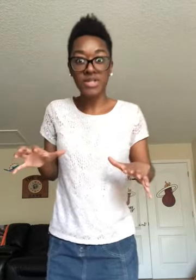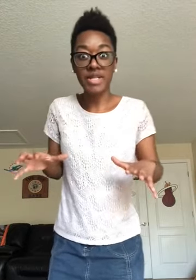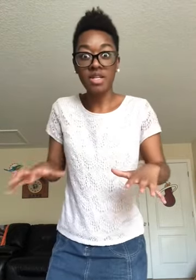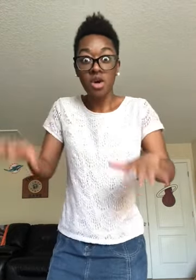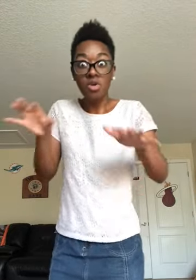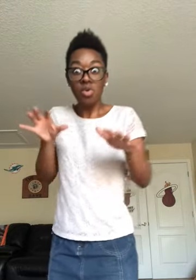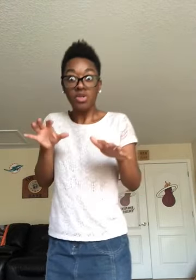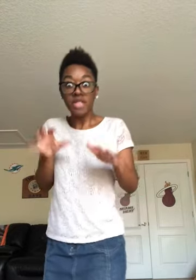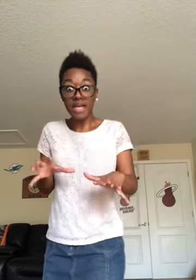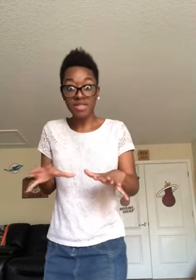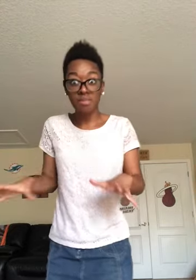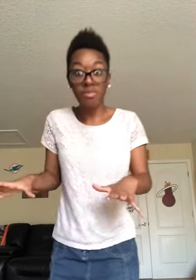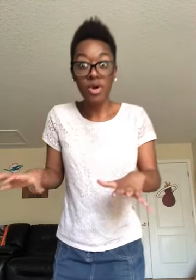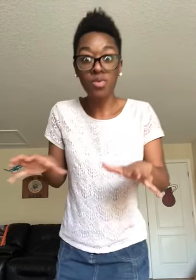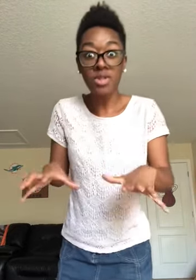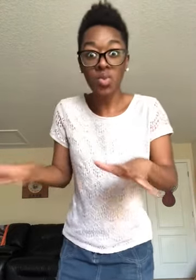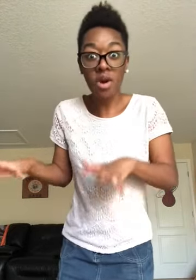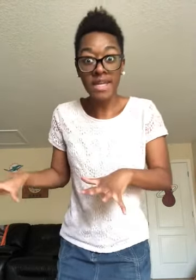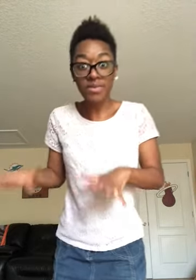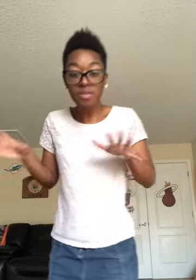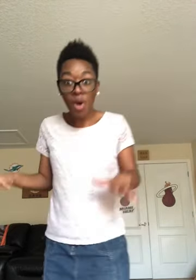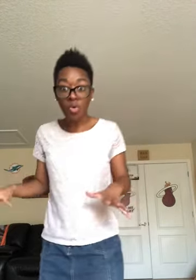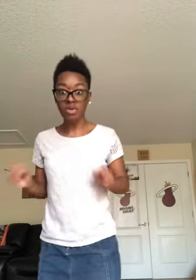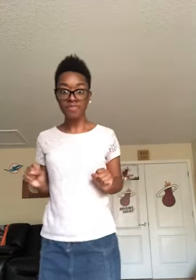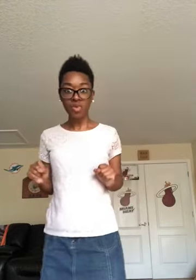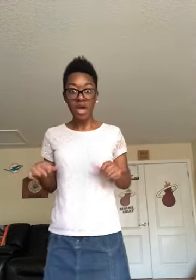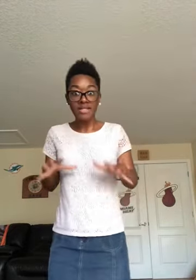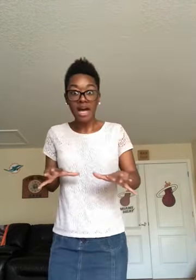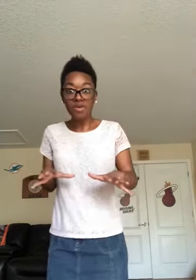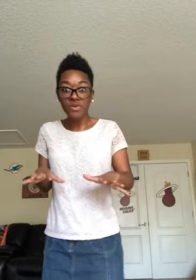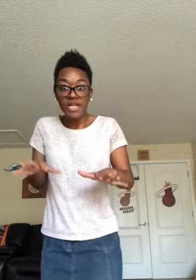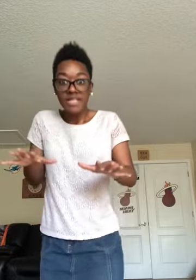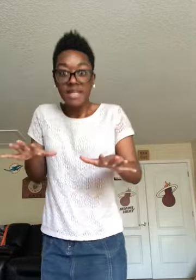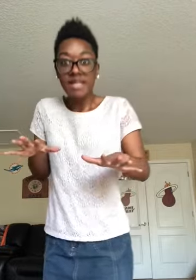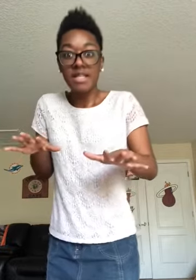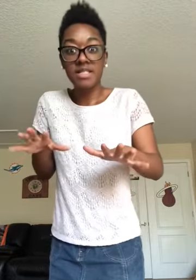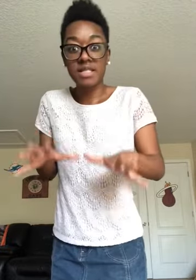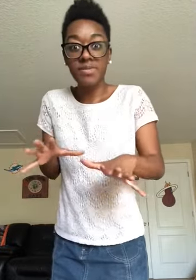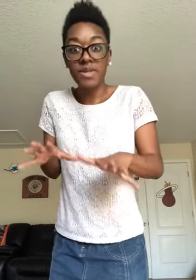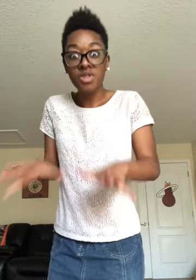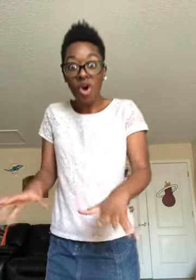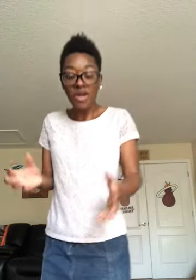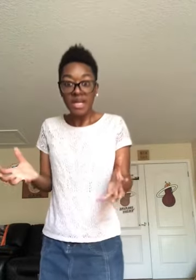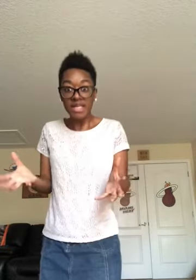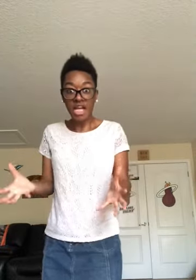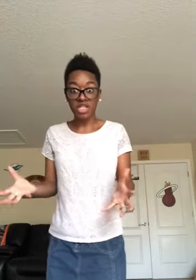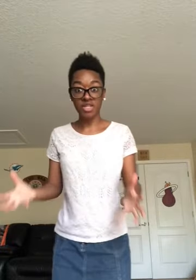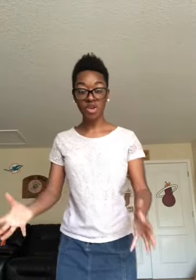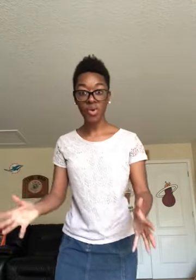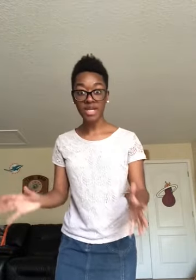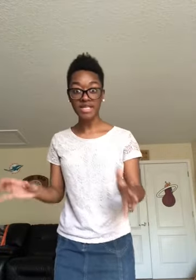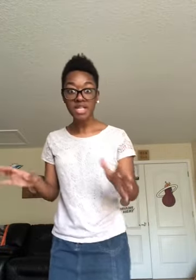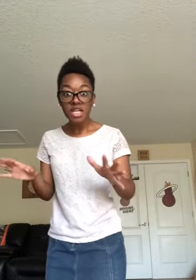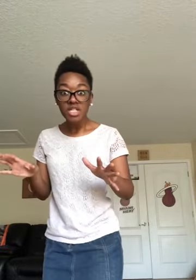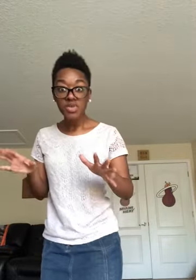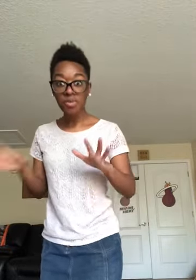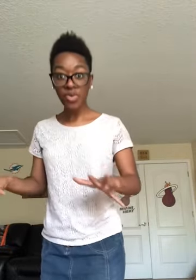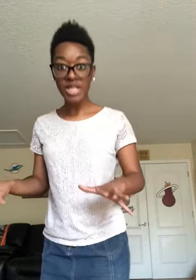takes the, runs away with the bone. Now Skippy the dog is actually going to the bridge.